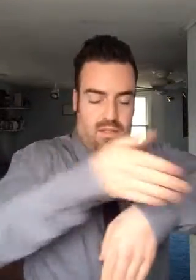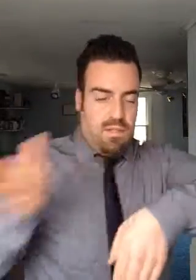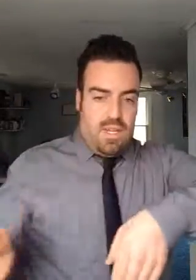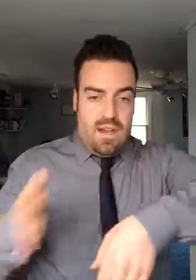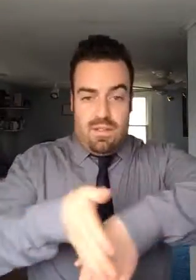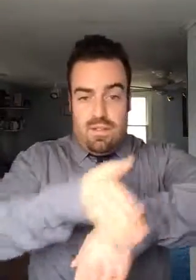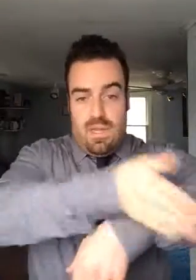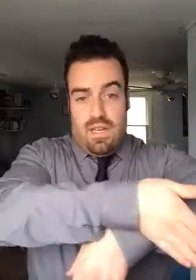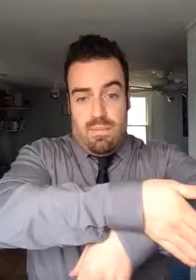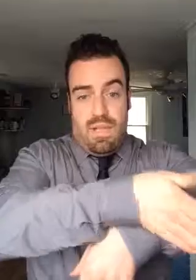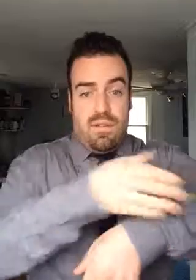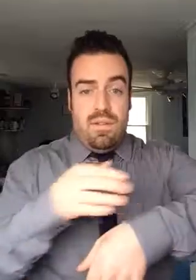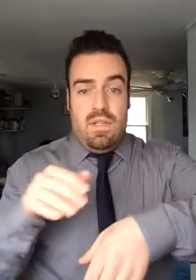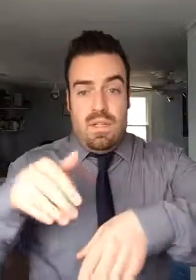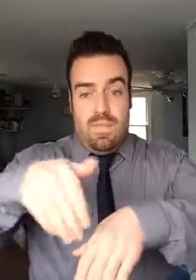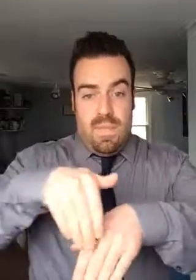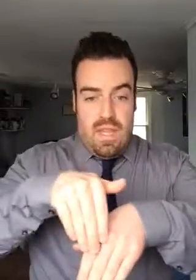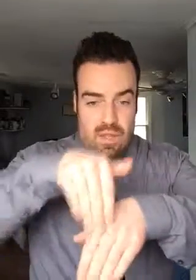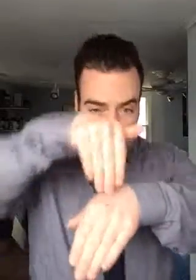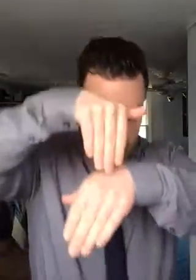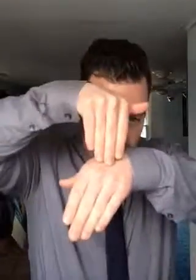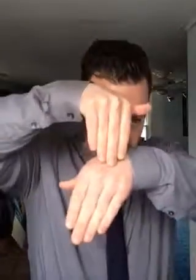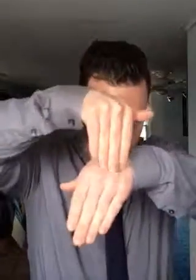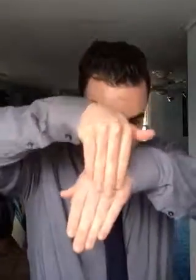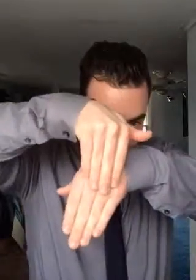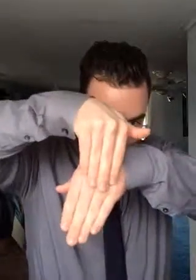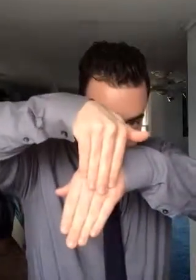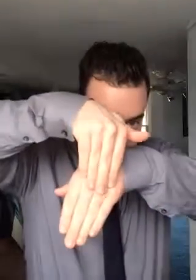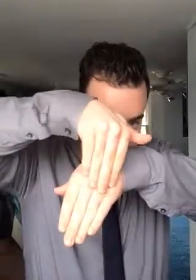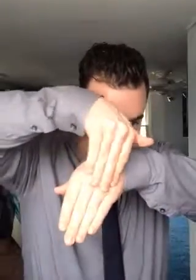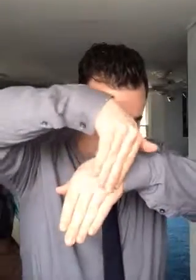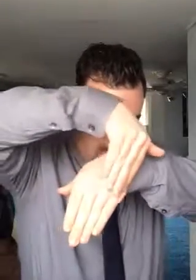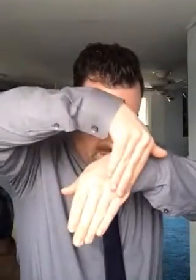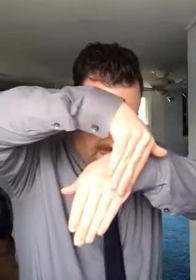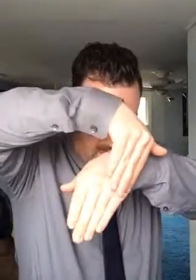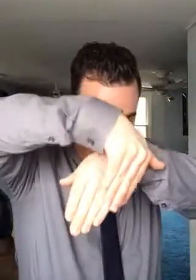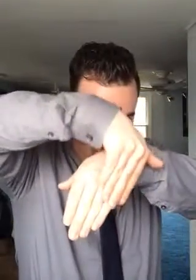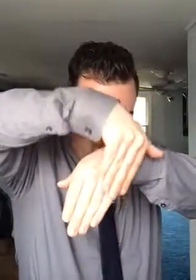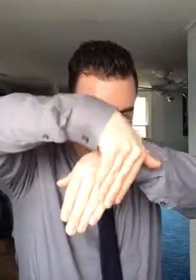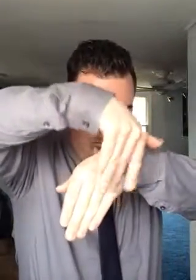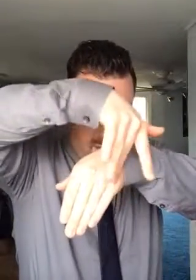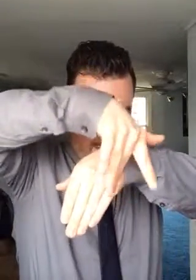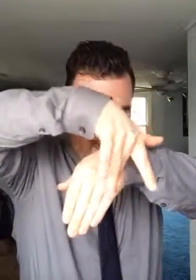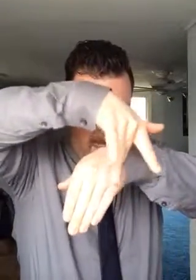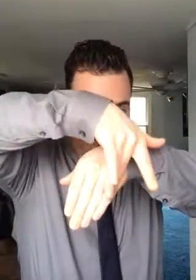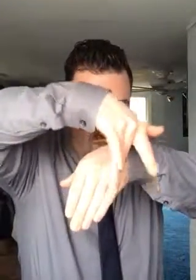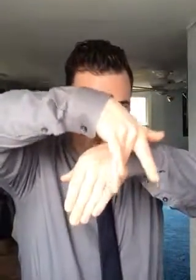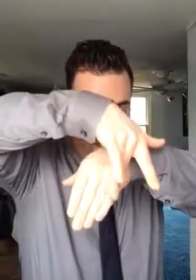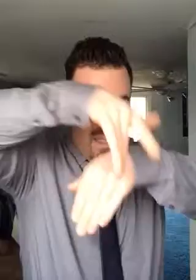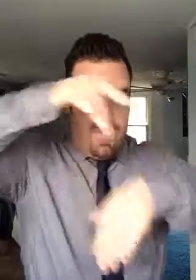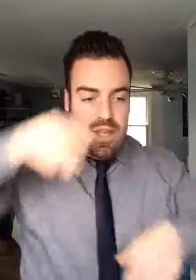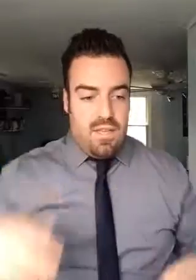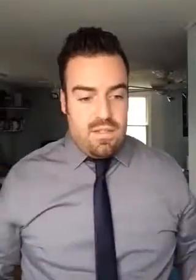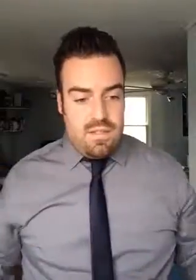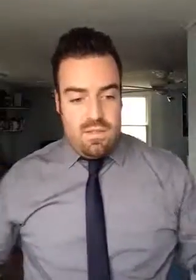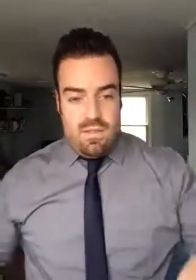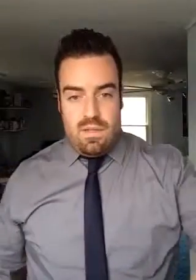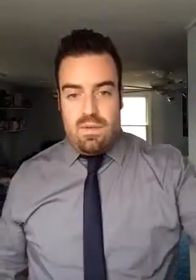excuse me, lateral, intermediate, and medial. So, kind of in front of, and slightly to the medial side, and much smaller, is the